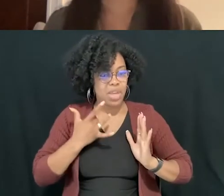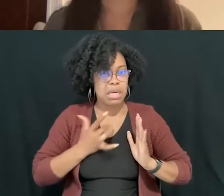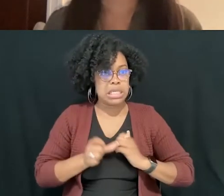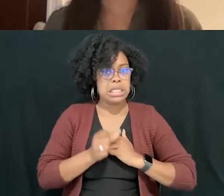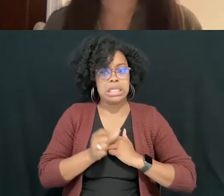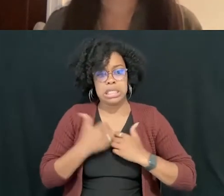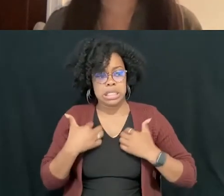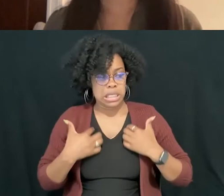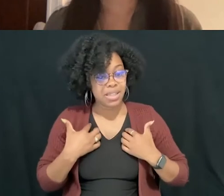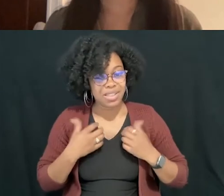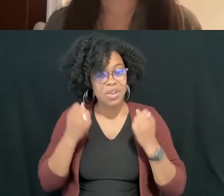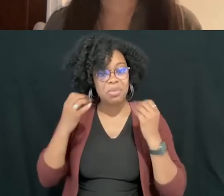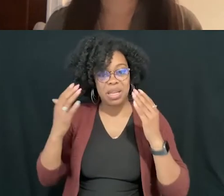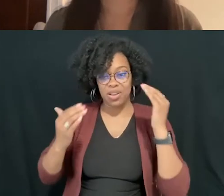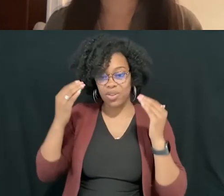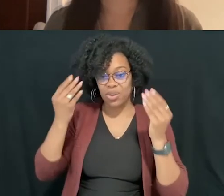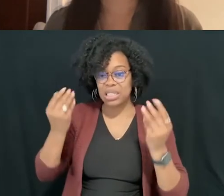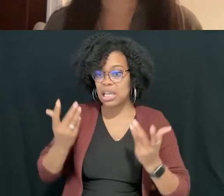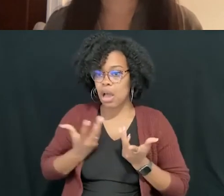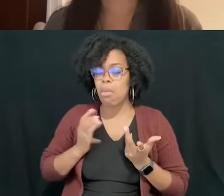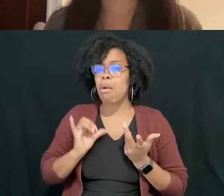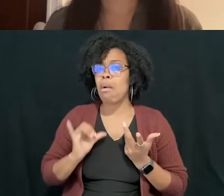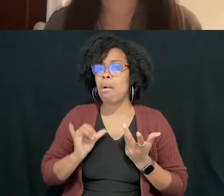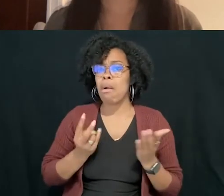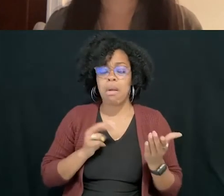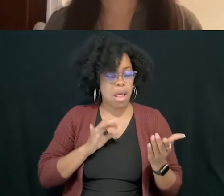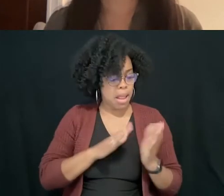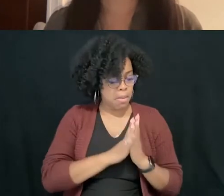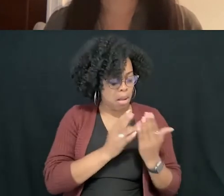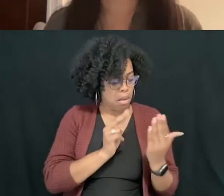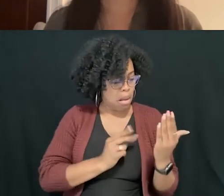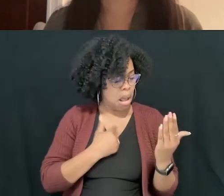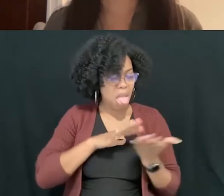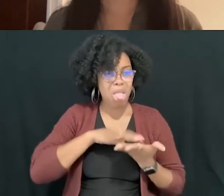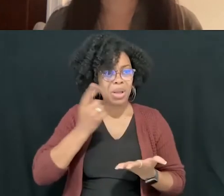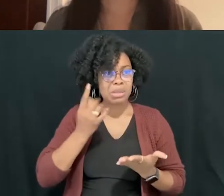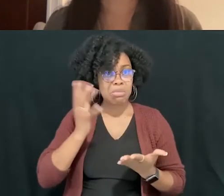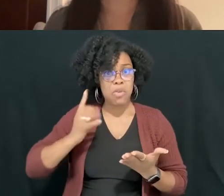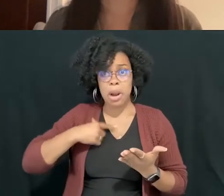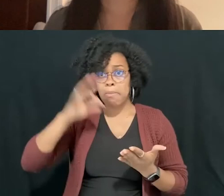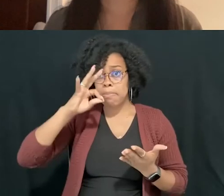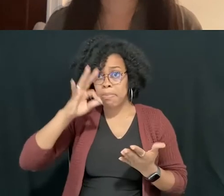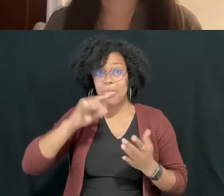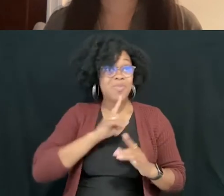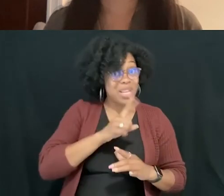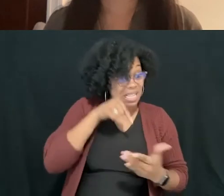adults tell me, um, that they learned stuff that they didn't know from our books that were not written for them. Um, so,